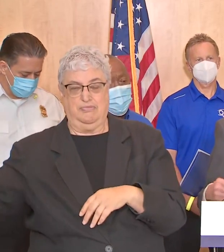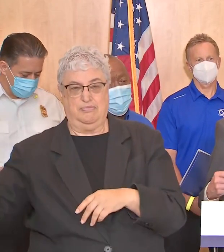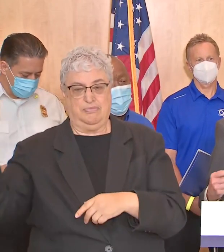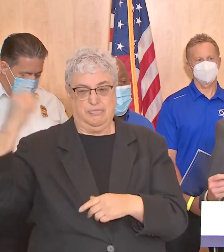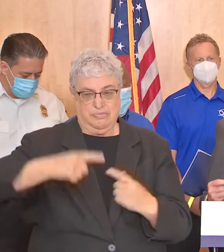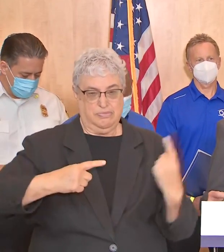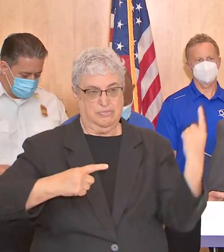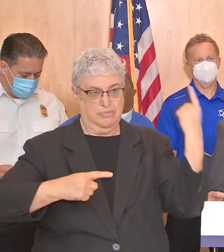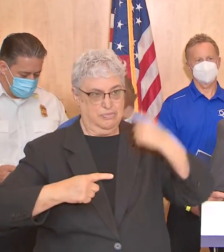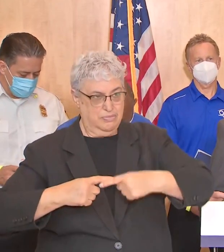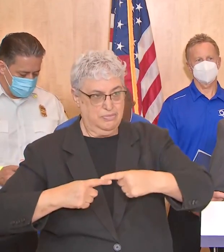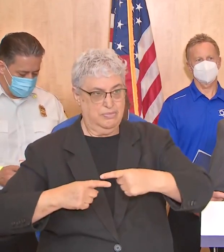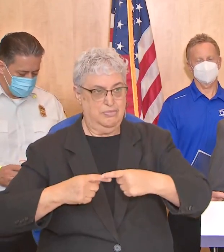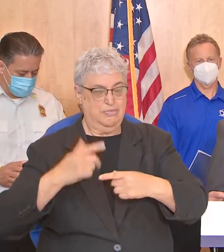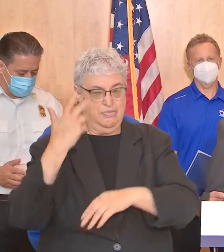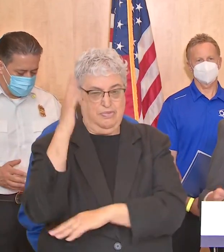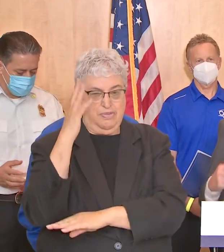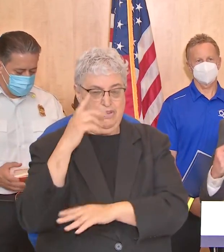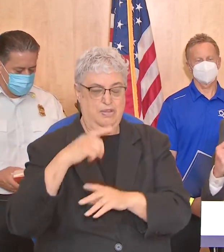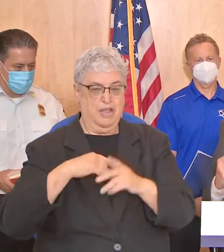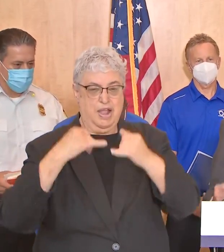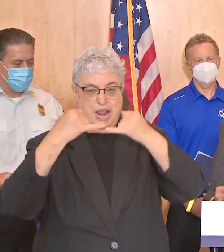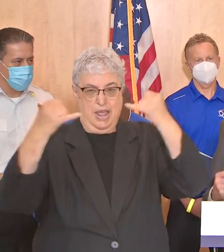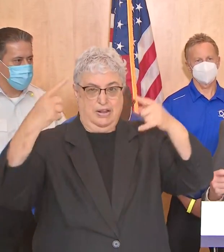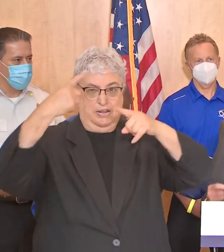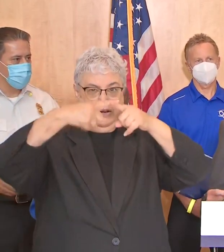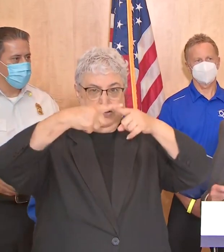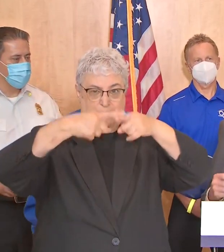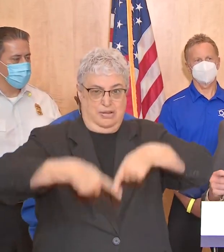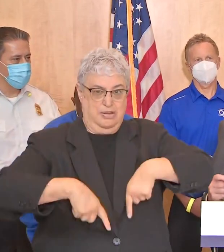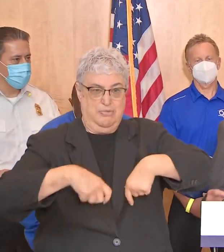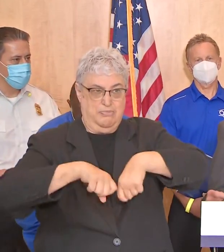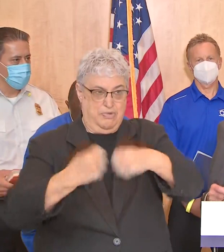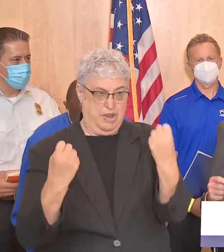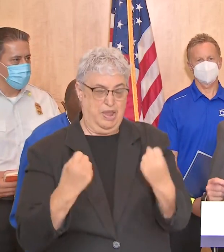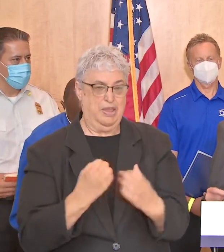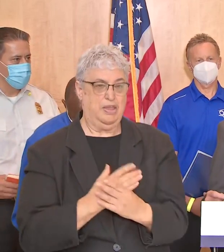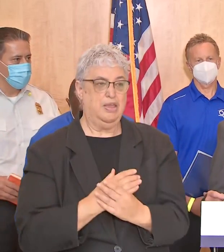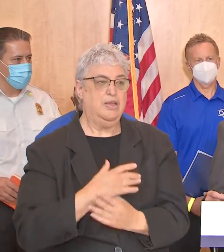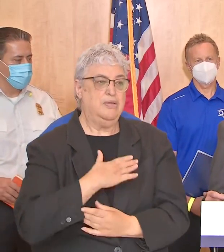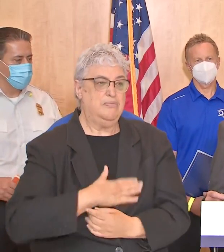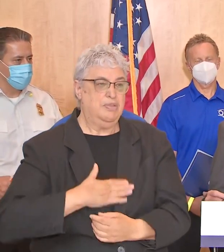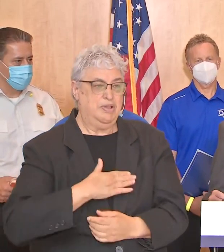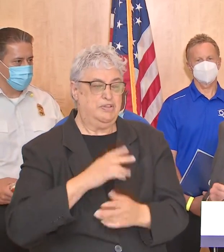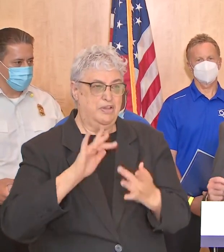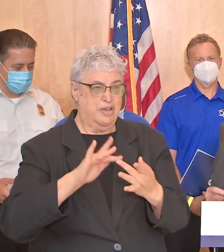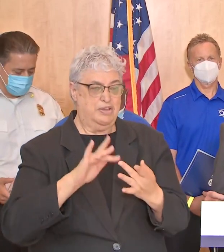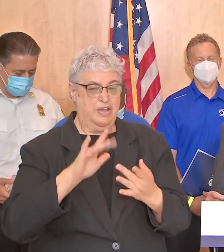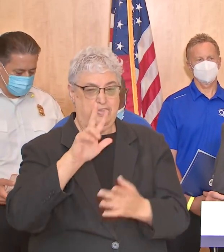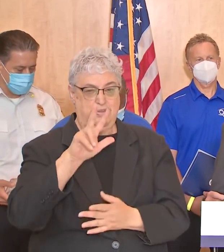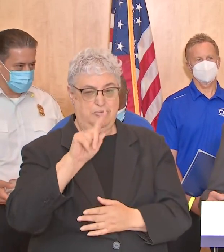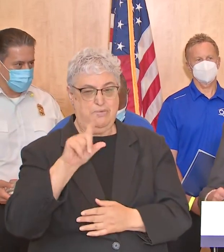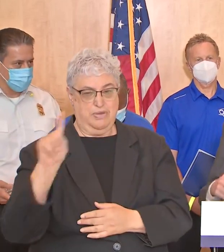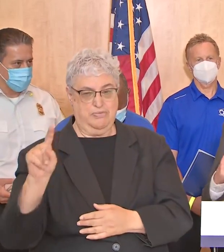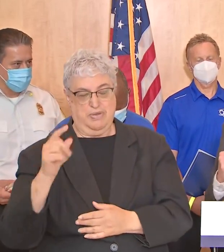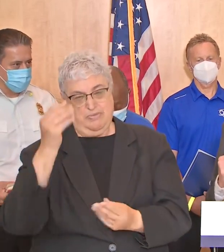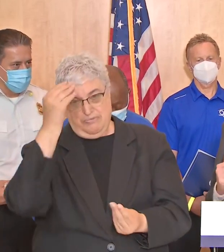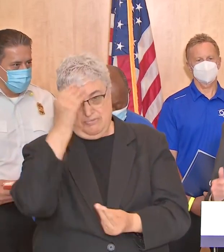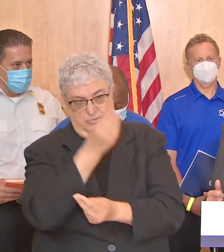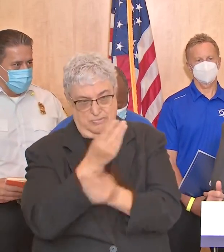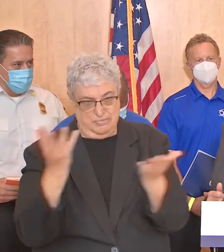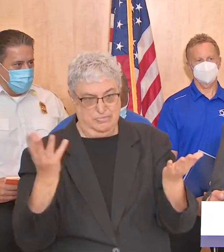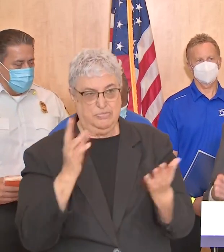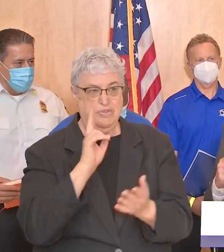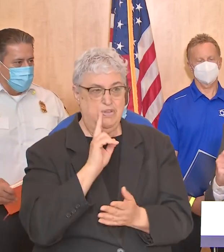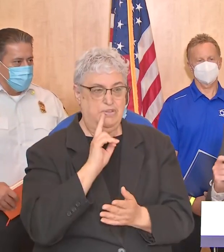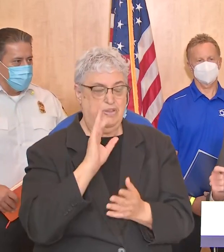trees trees that may fall on electric lines please make sure you contact 311 and report those and we'll get